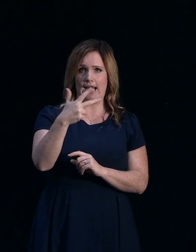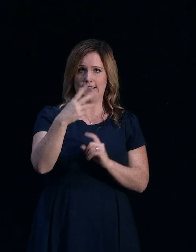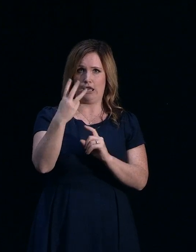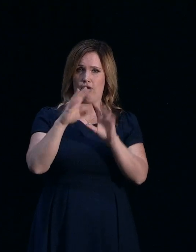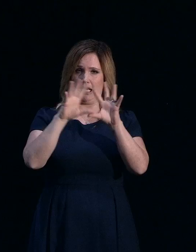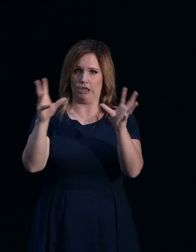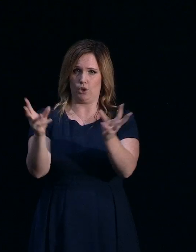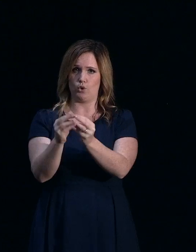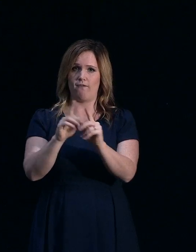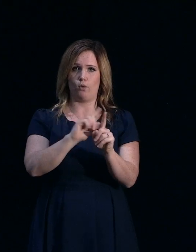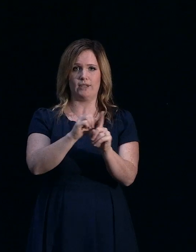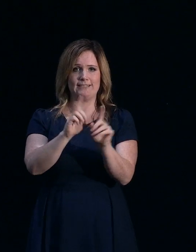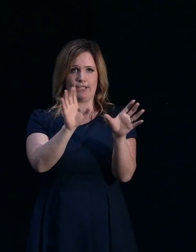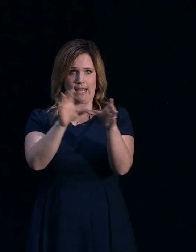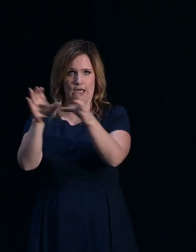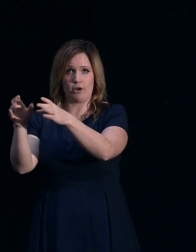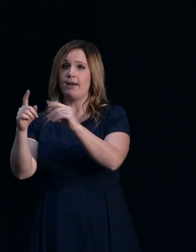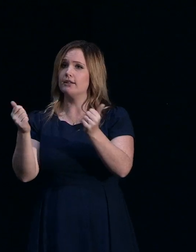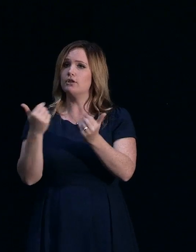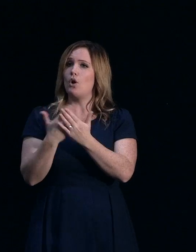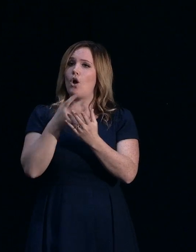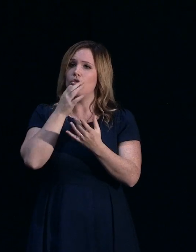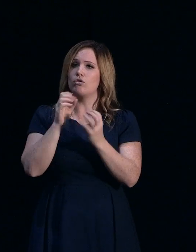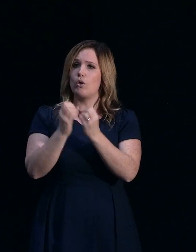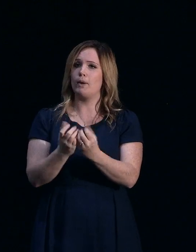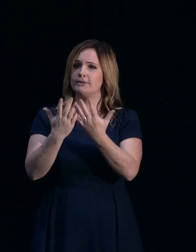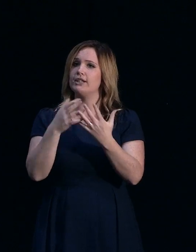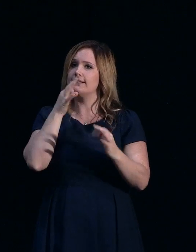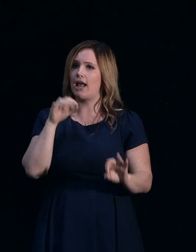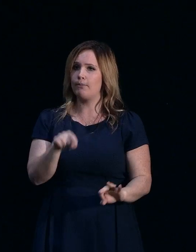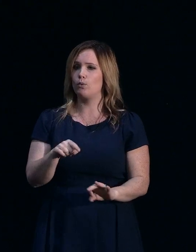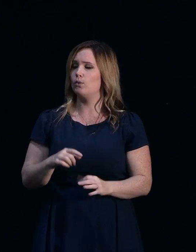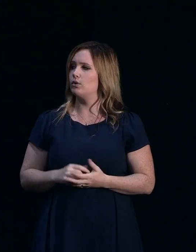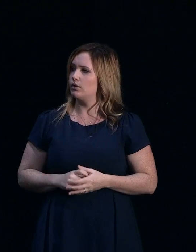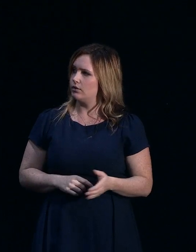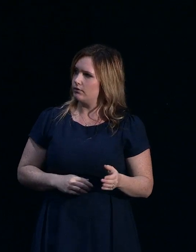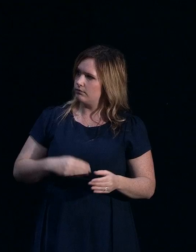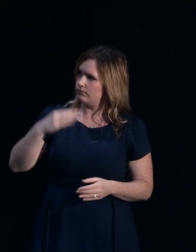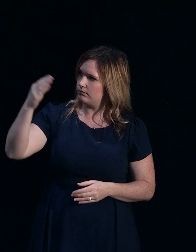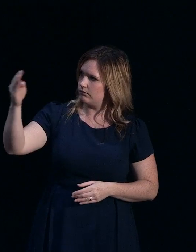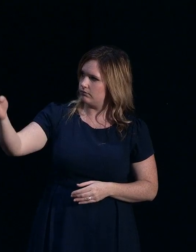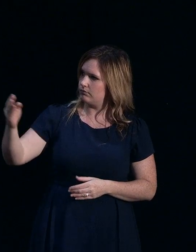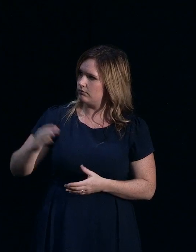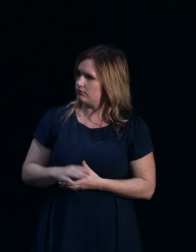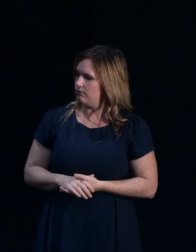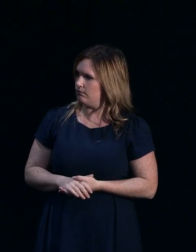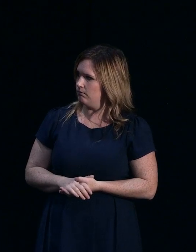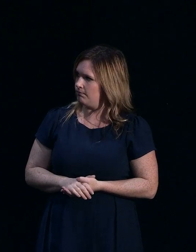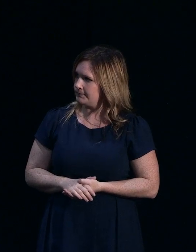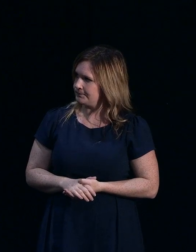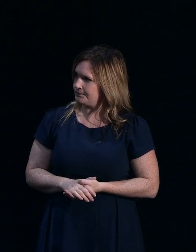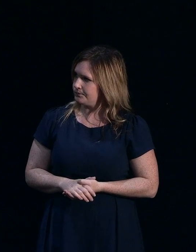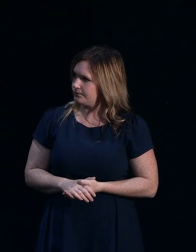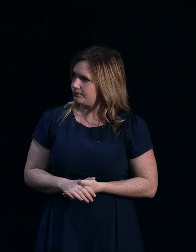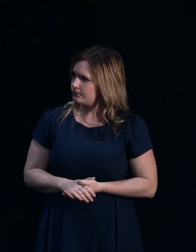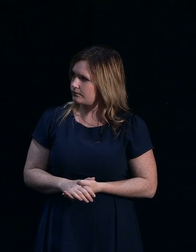across all categories. But it's on our website, the actual number in TC3. Yeah, and I'd just like to add that we've, in terms of actual